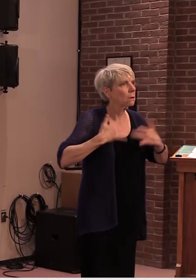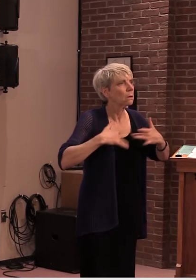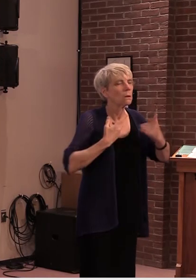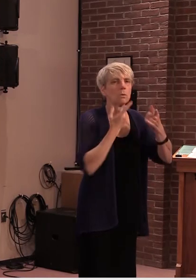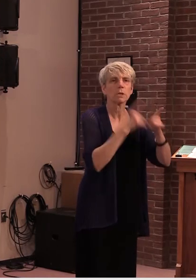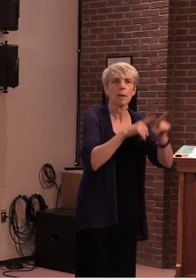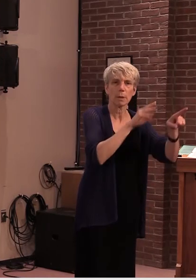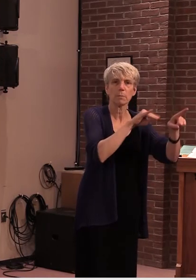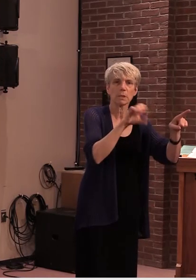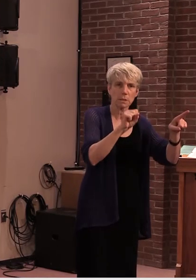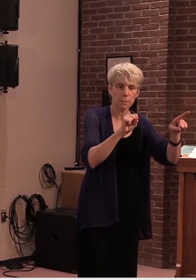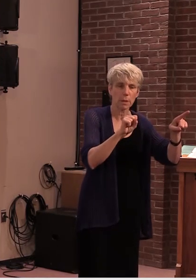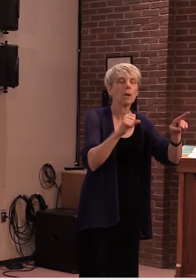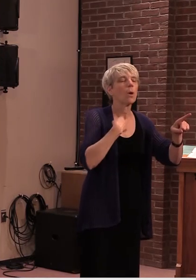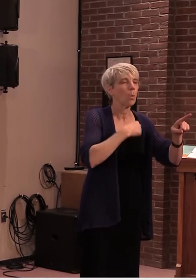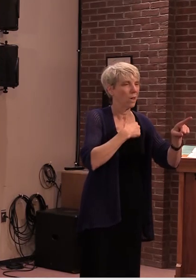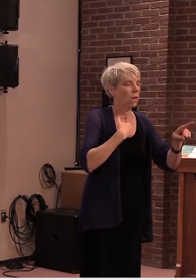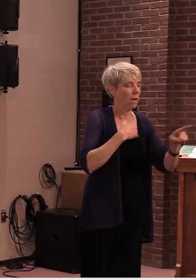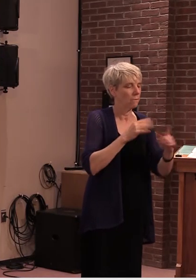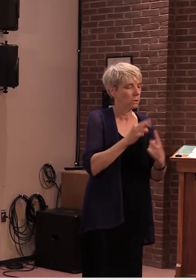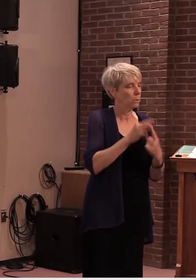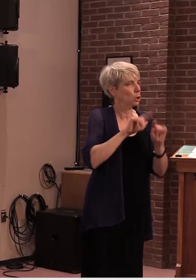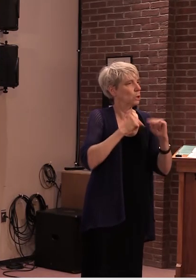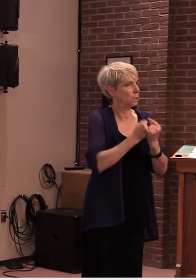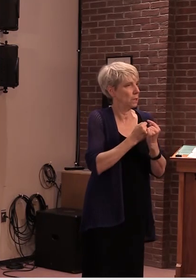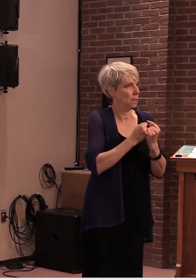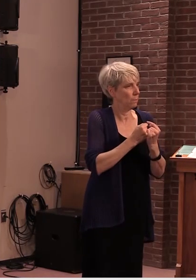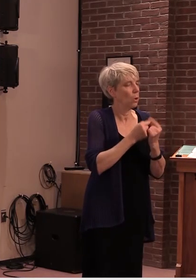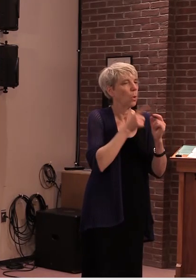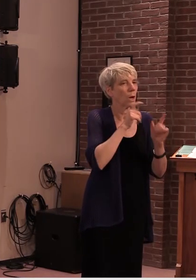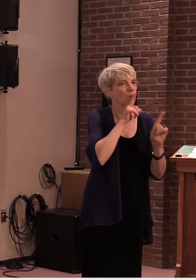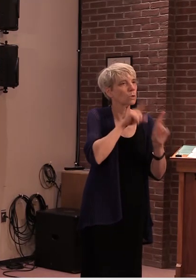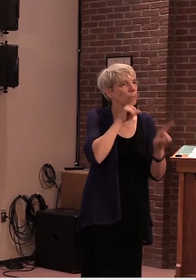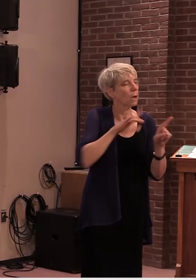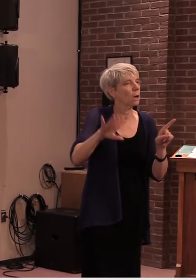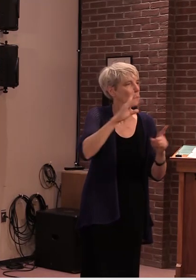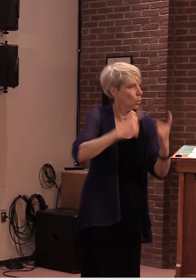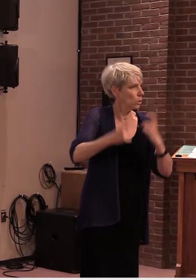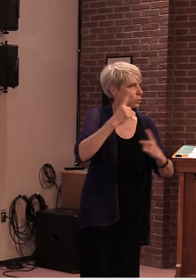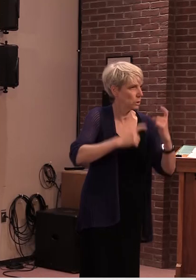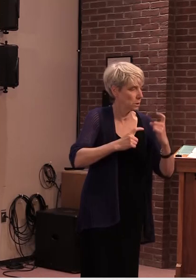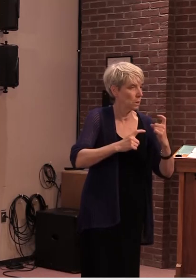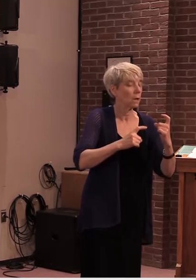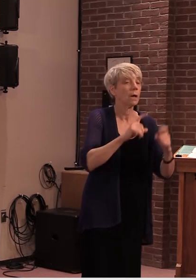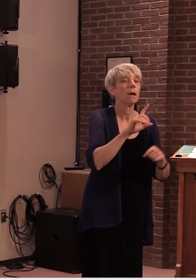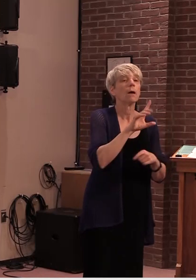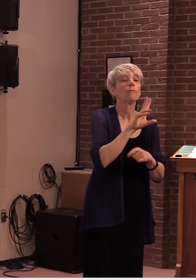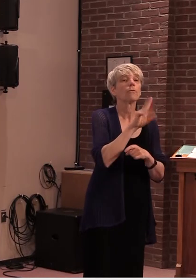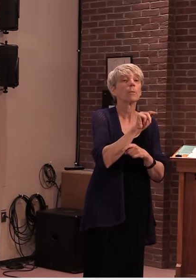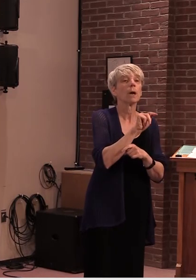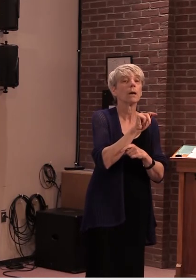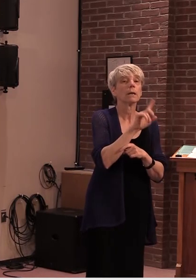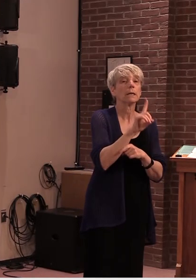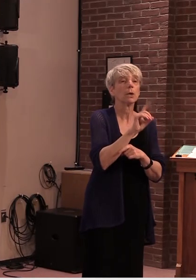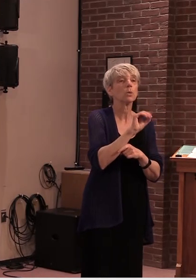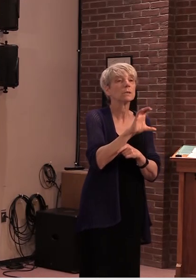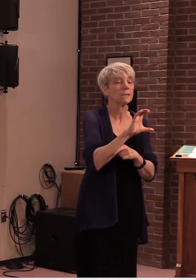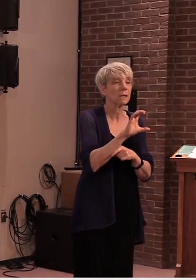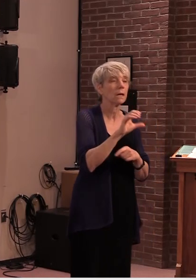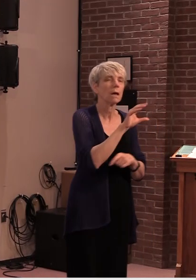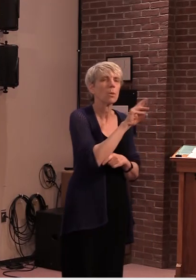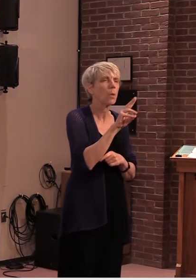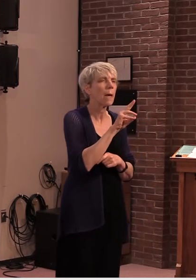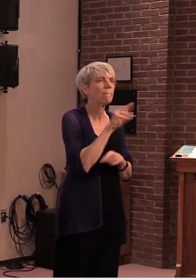to respond to questions from family members. There is a link on our webpage at Vermont Department of Corrections to get